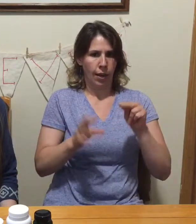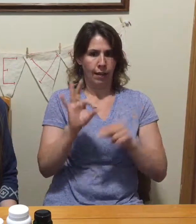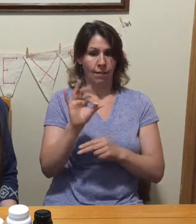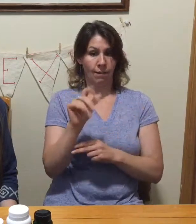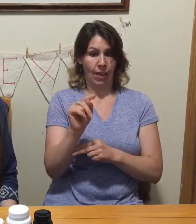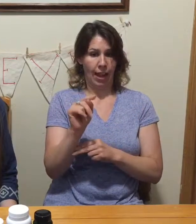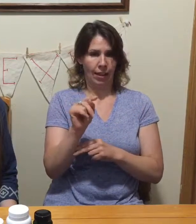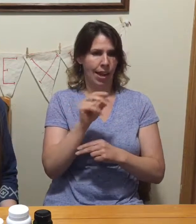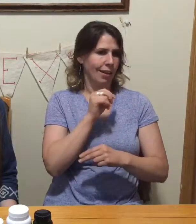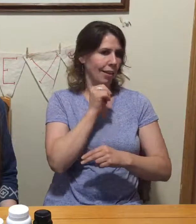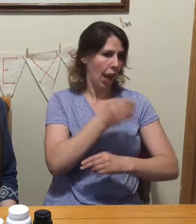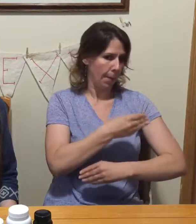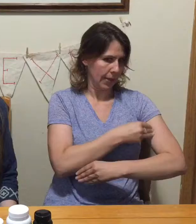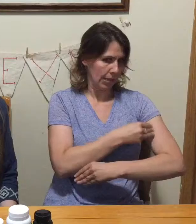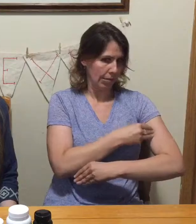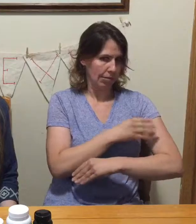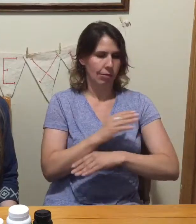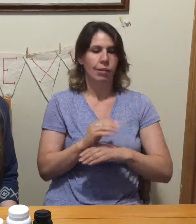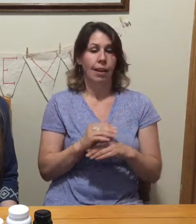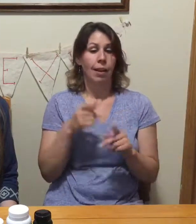Plus, Slim tastes good.